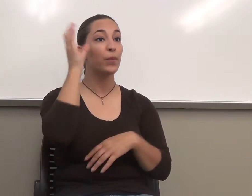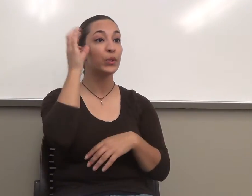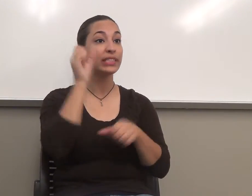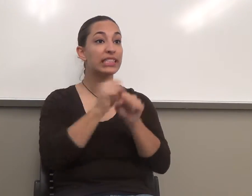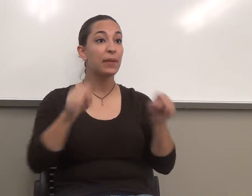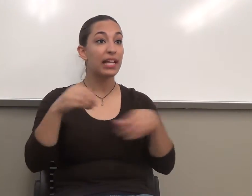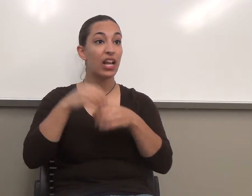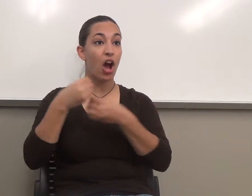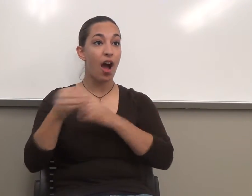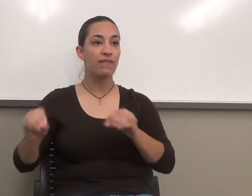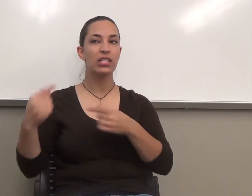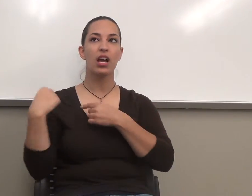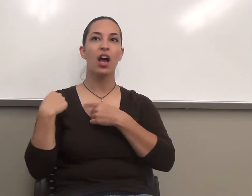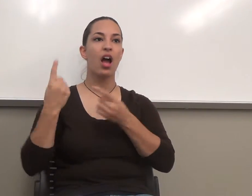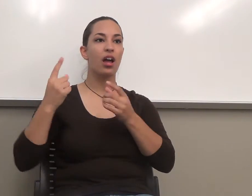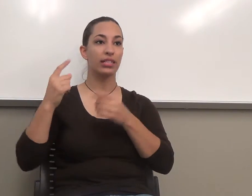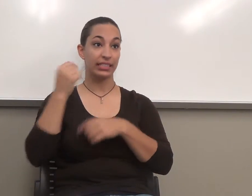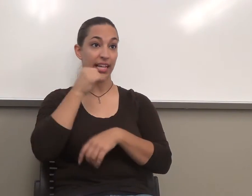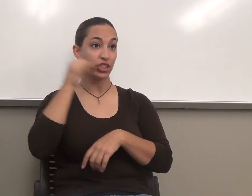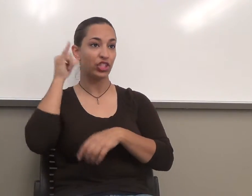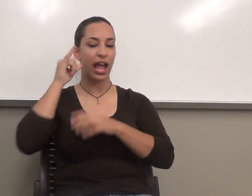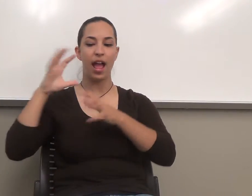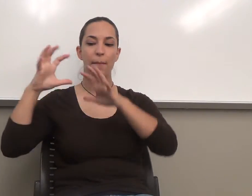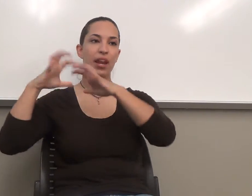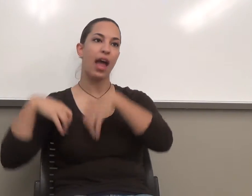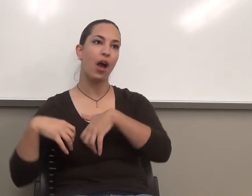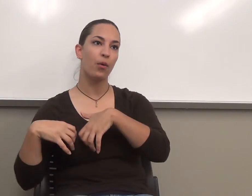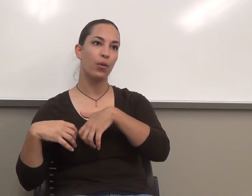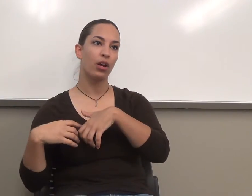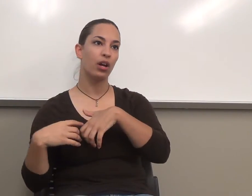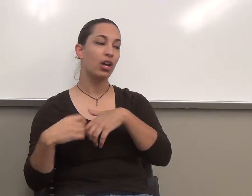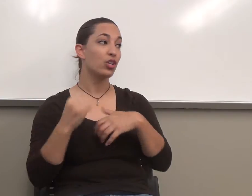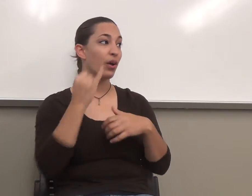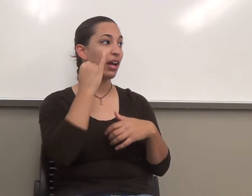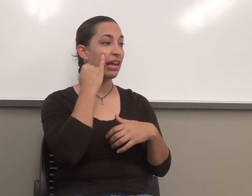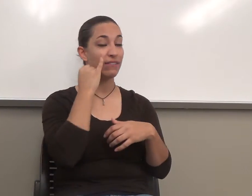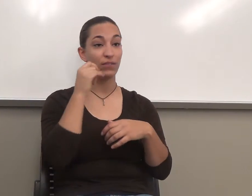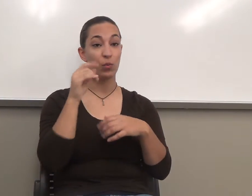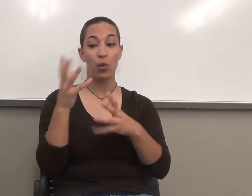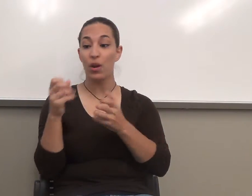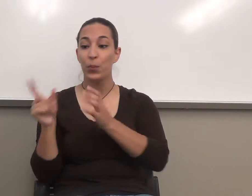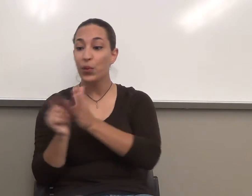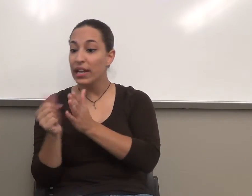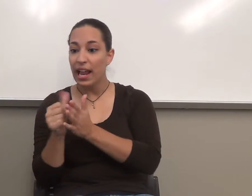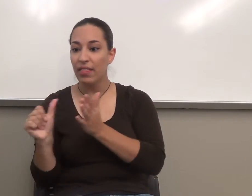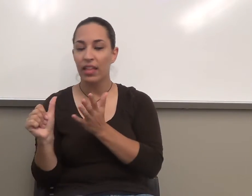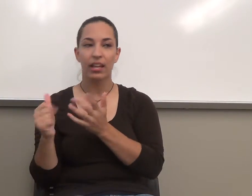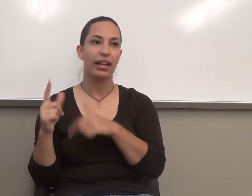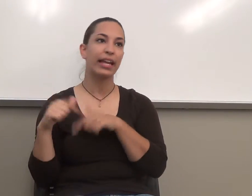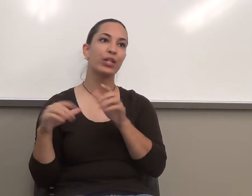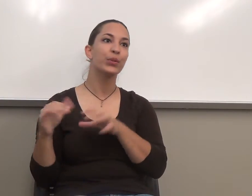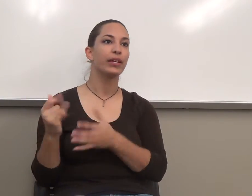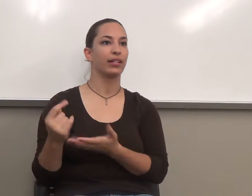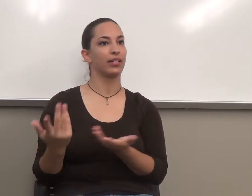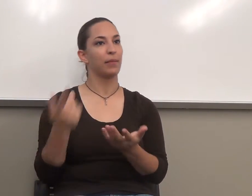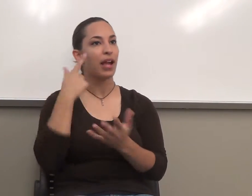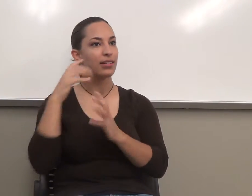to print anything, you can't do it. Okay? now this is out. This is out of sight. MPC and